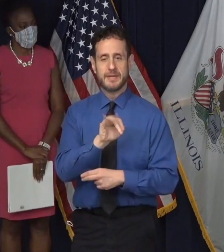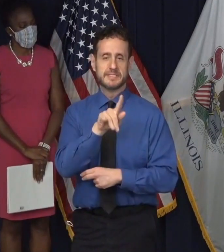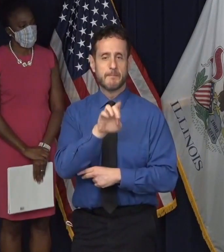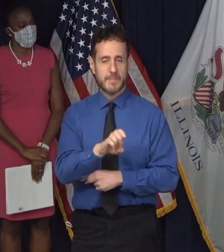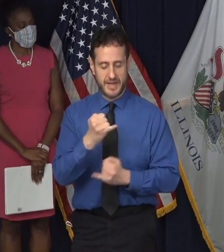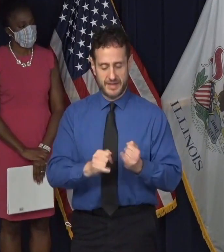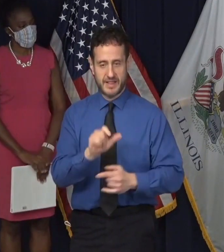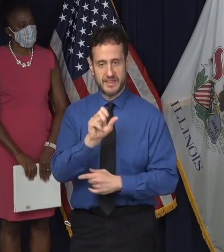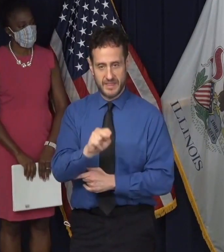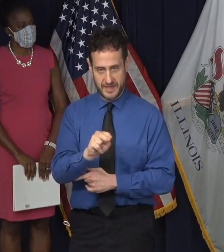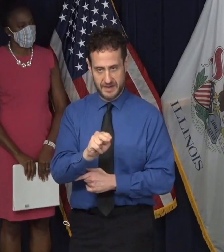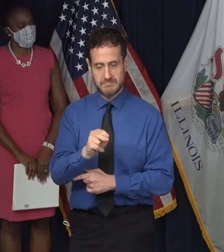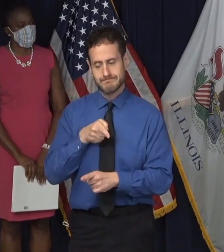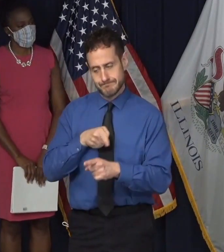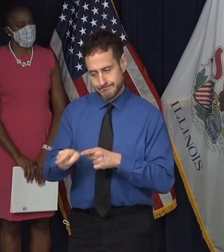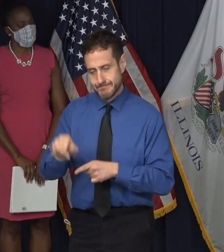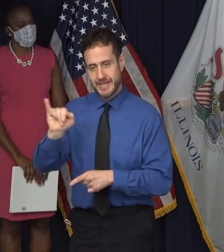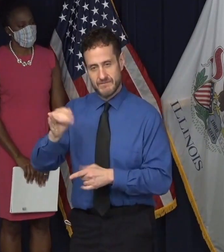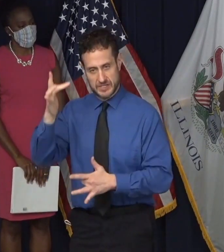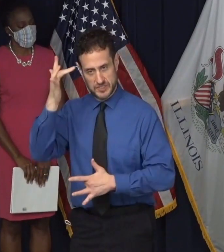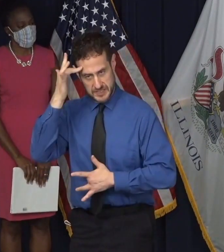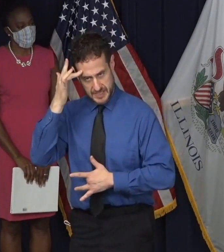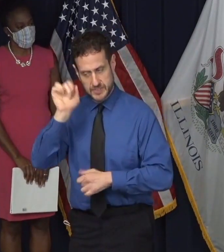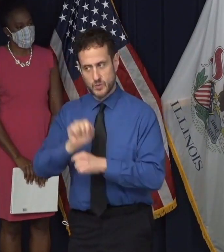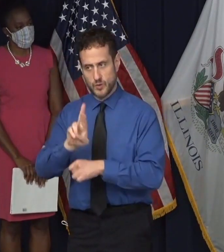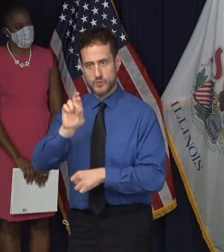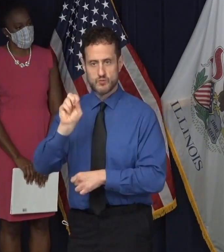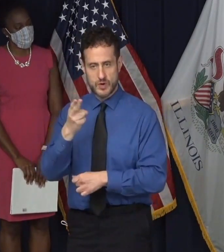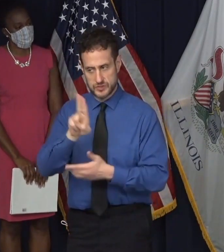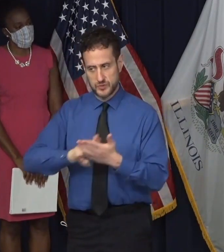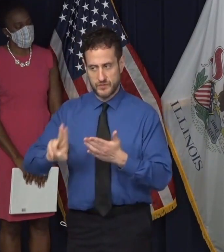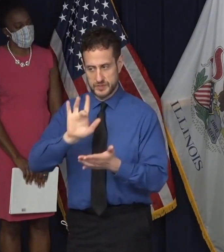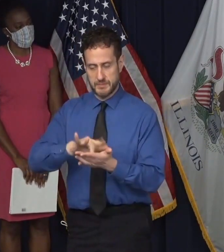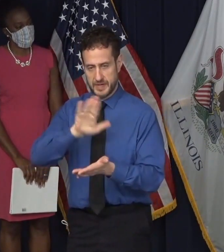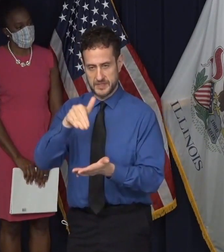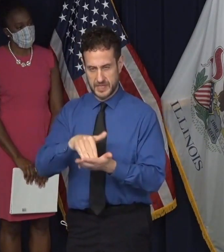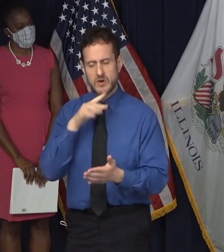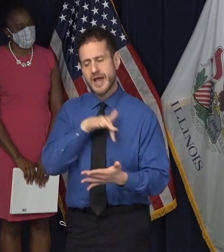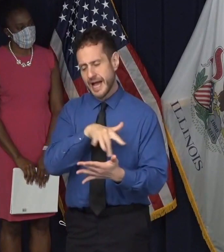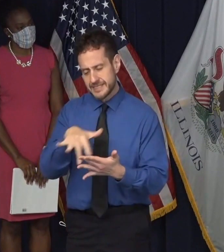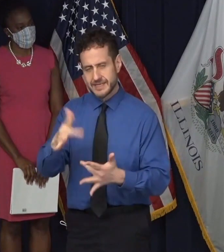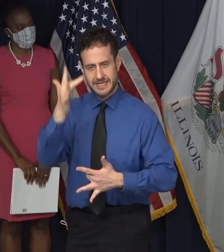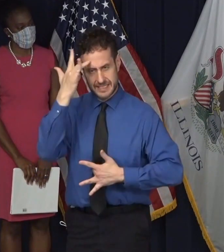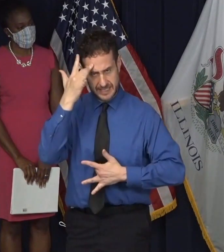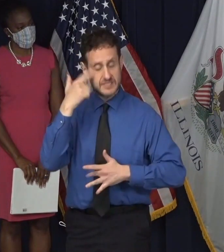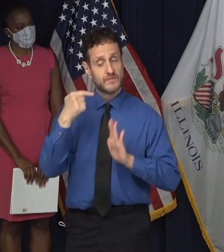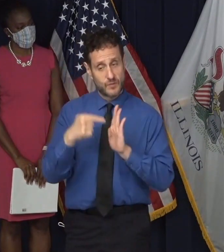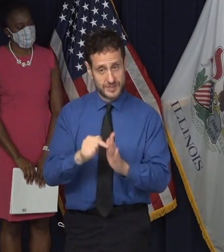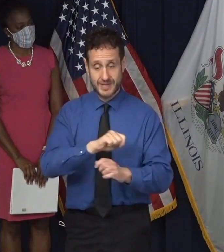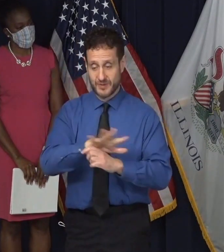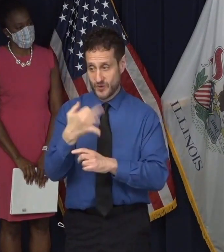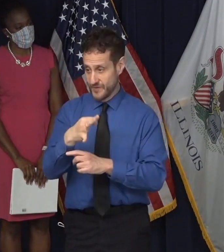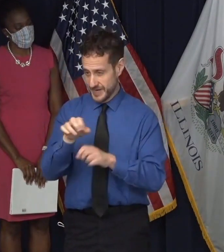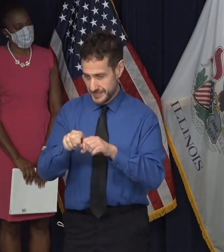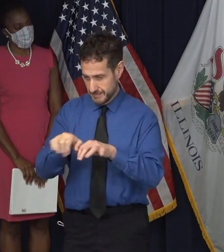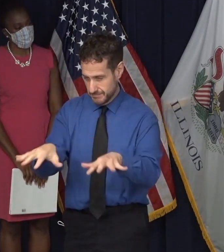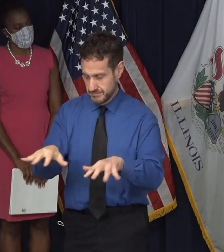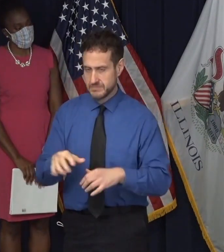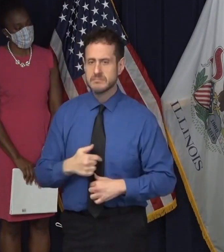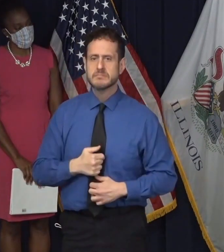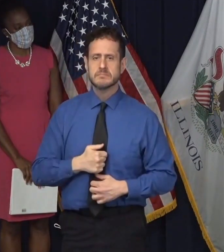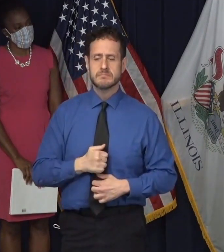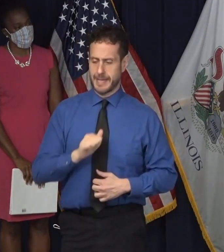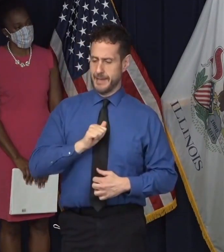disease specialist from Rush University Medical Center. I study how diseases like COVID-19 spread. I've seen